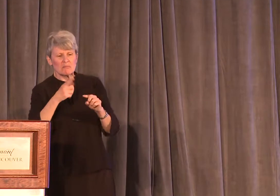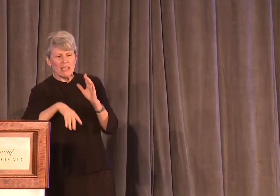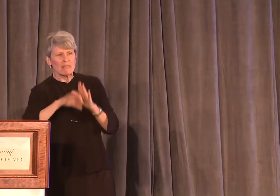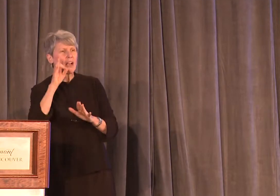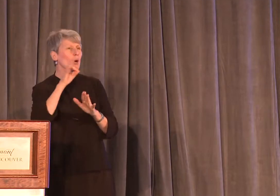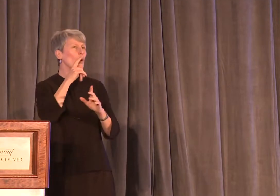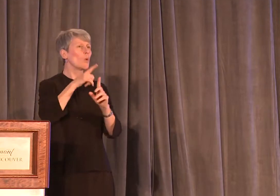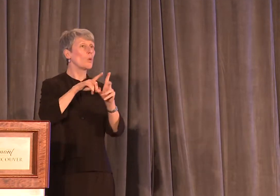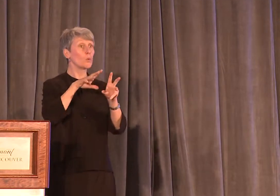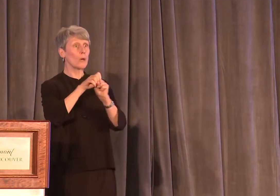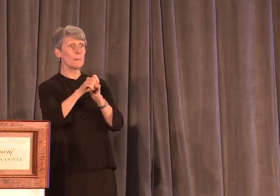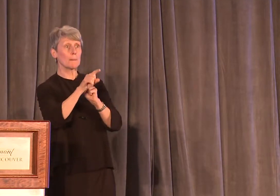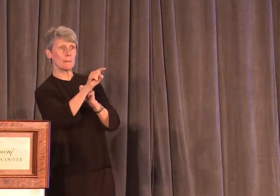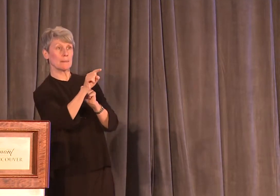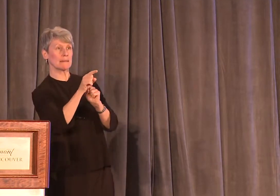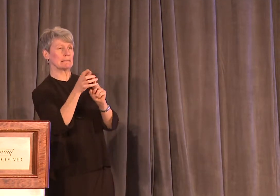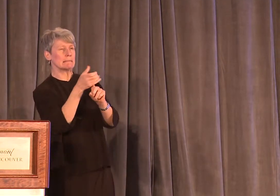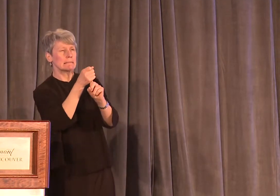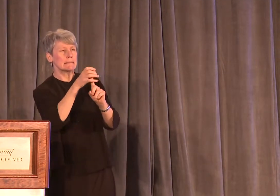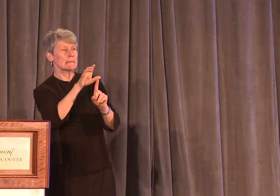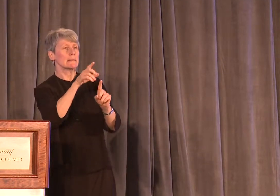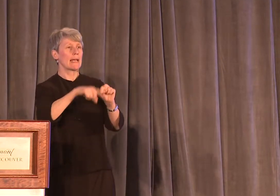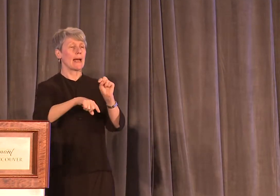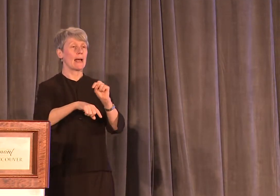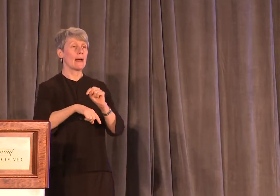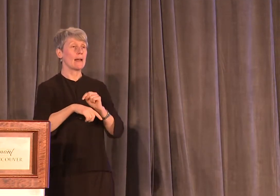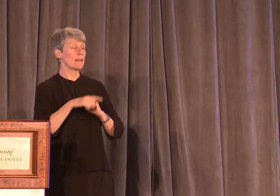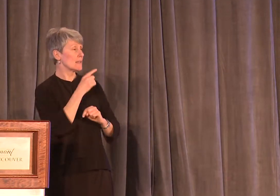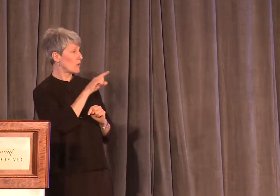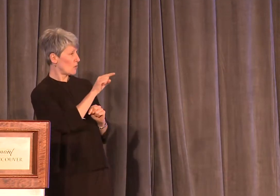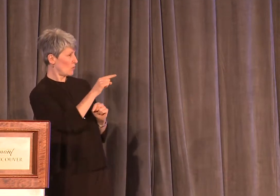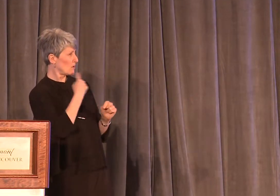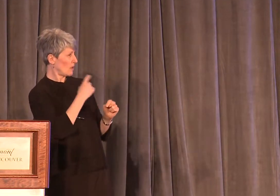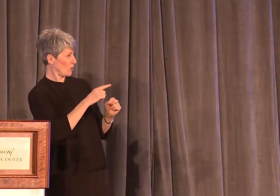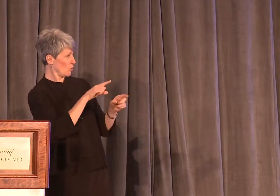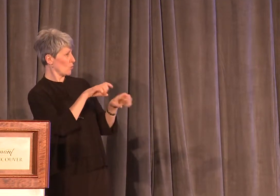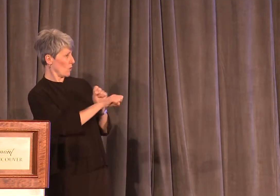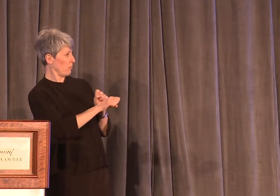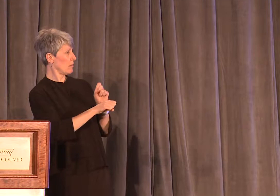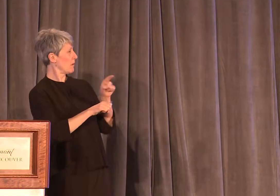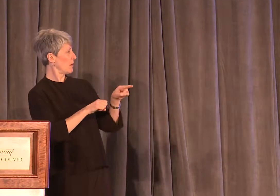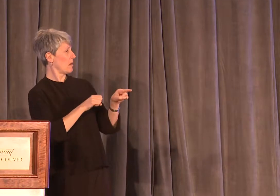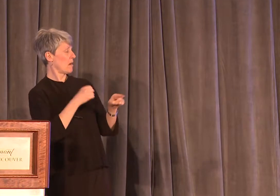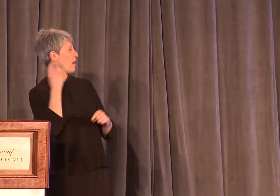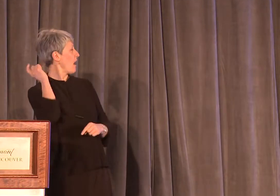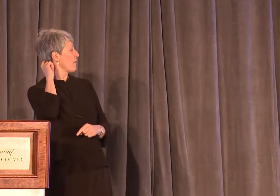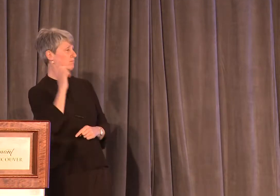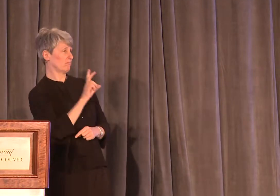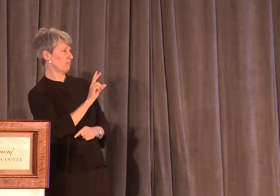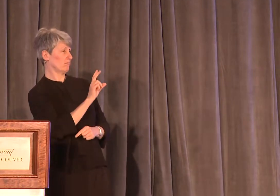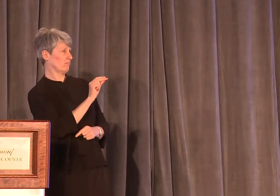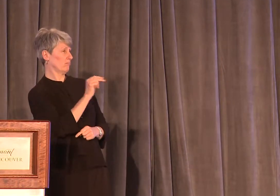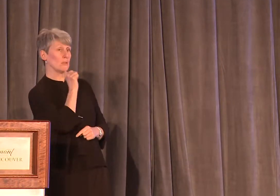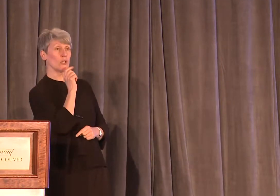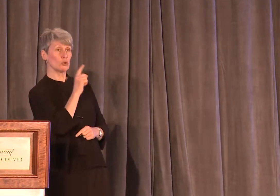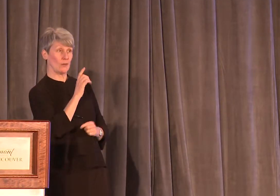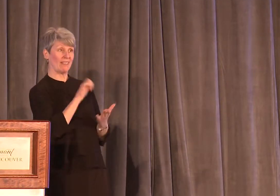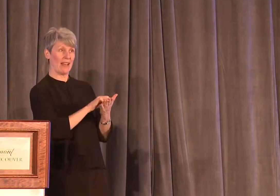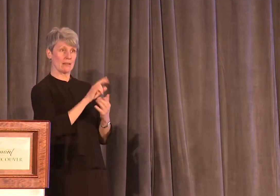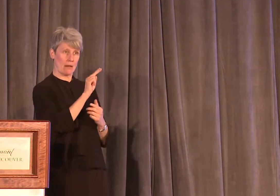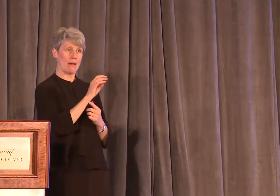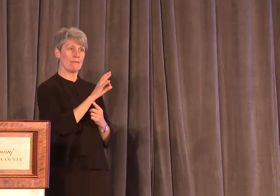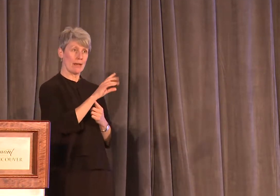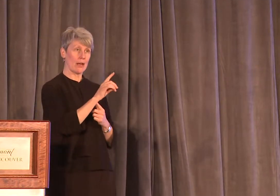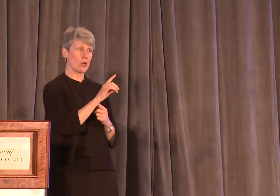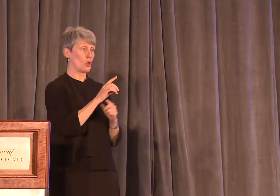the suspect. They mean, you said you were raped, and I don't think you were raped. And when I say